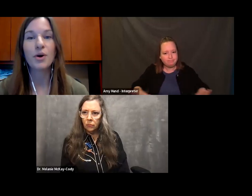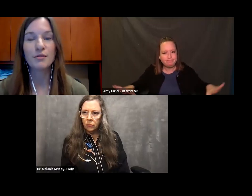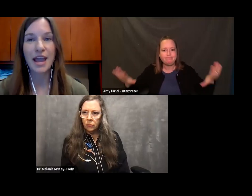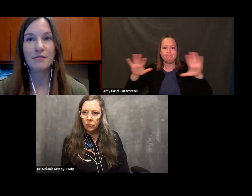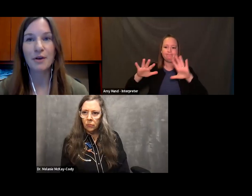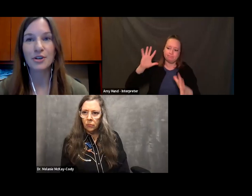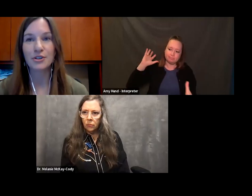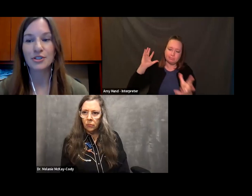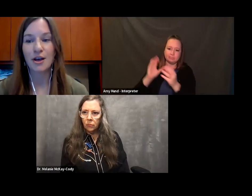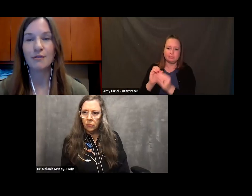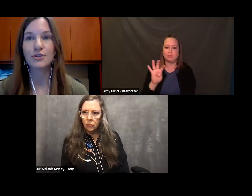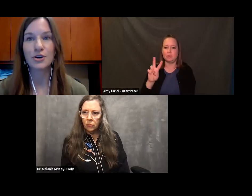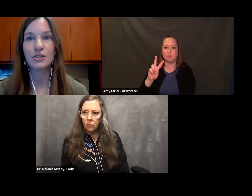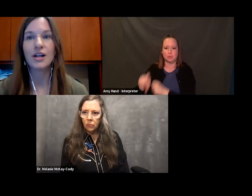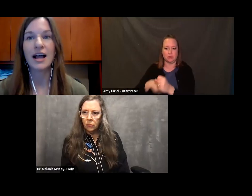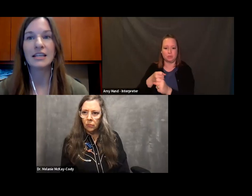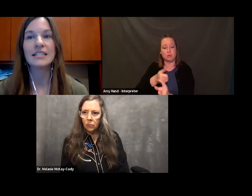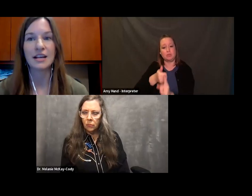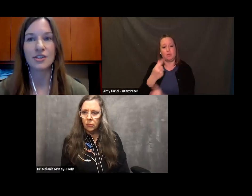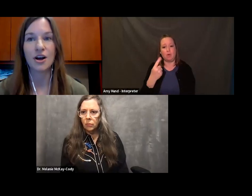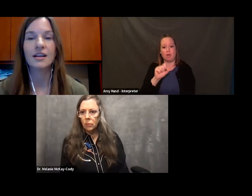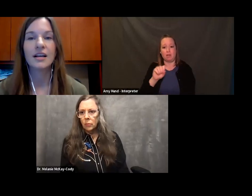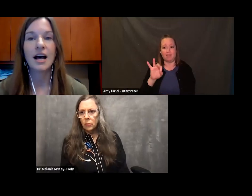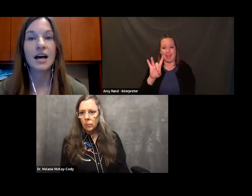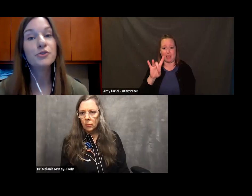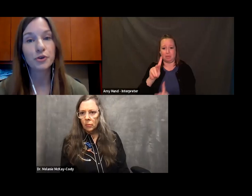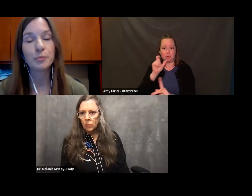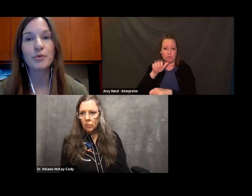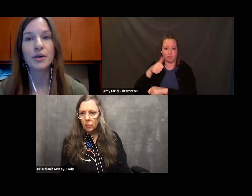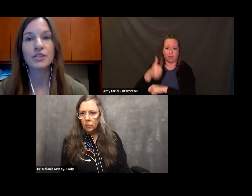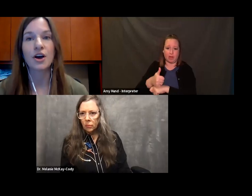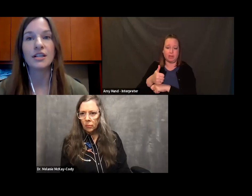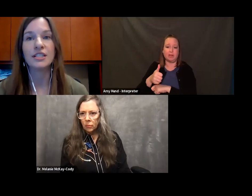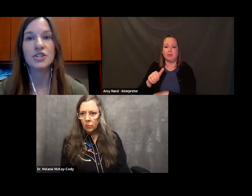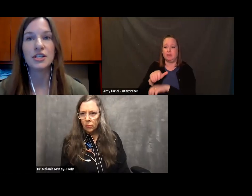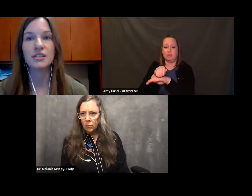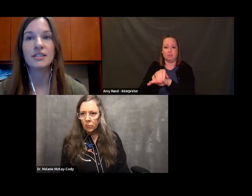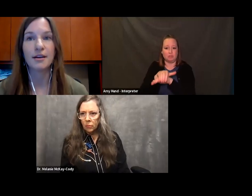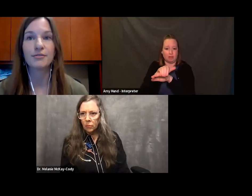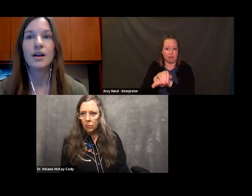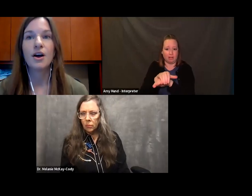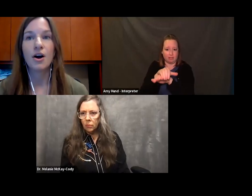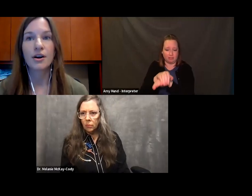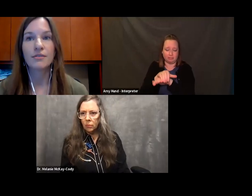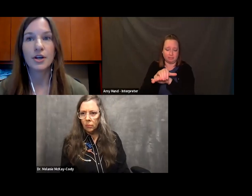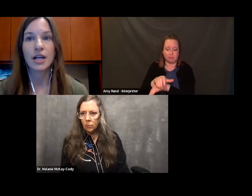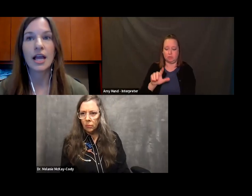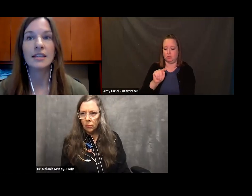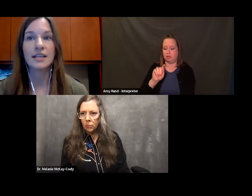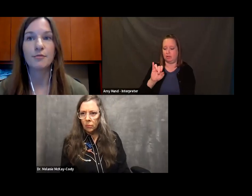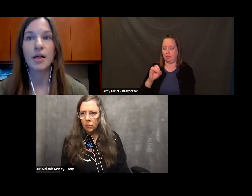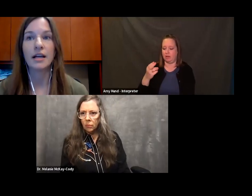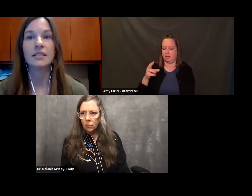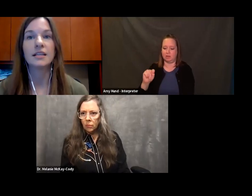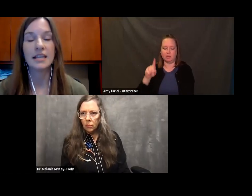is one of eight founders of Turtle Island Hand Talk, a new group focused on Indigenous, deaf, hard of hearing,